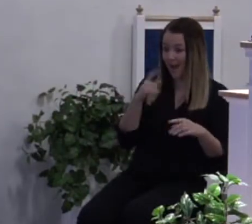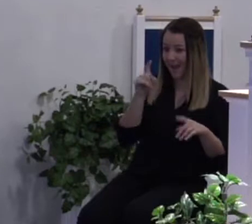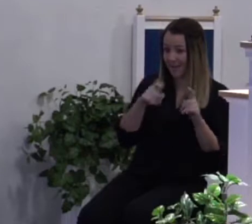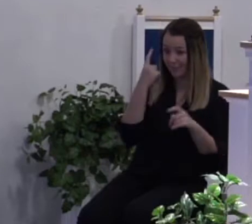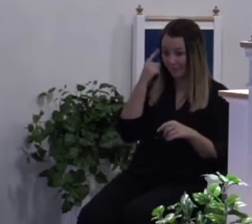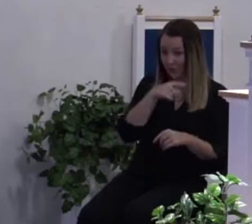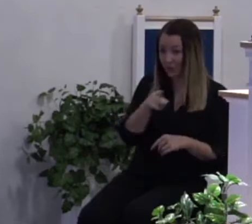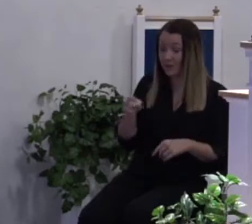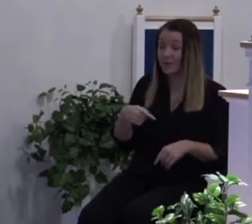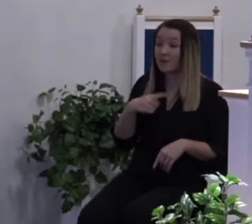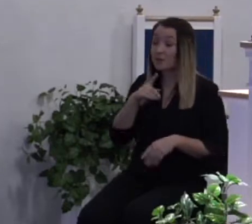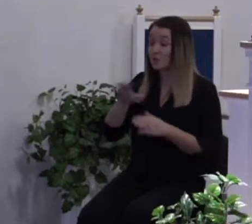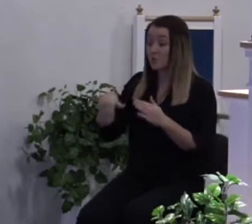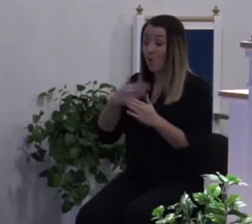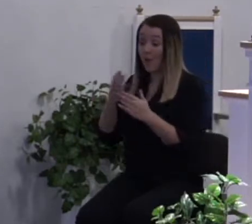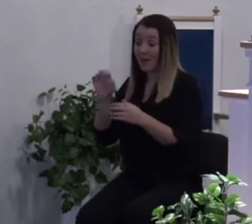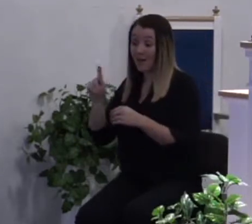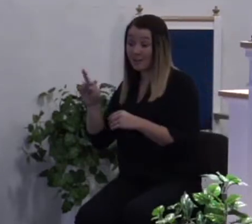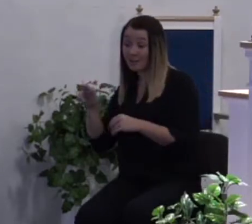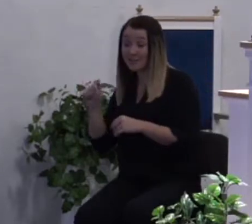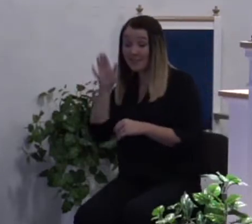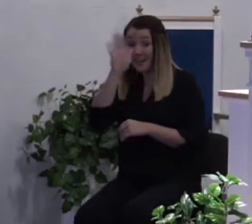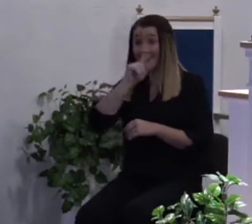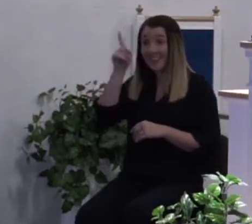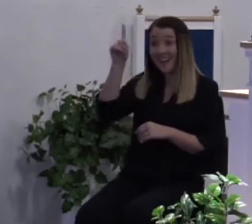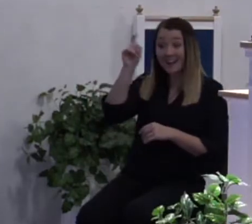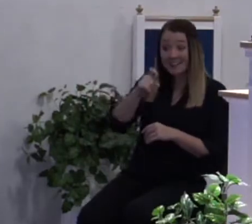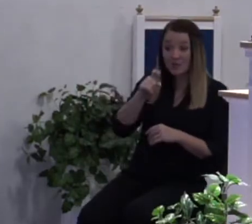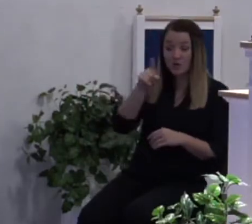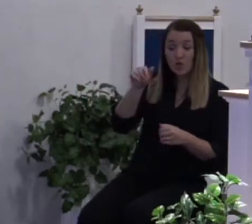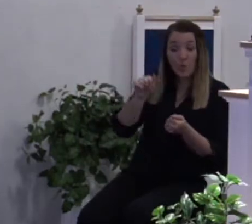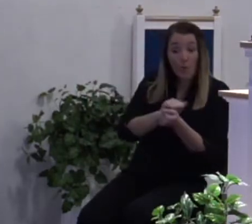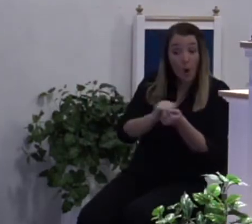he comes back, he's going to ask you, have you been washed in the blood?